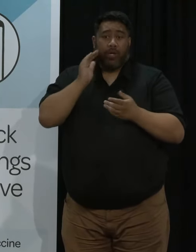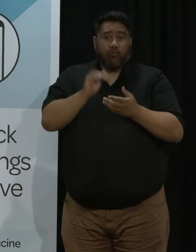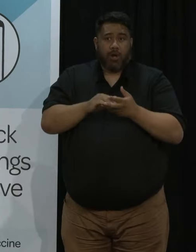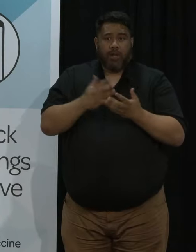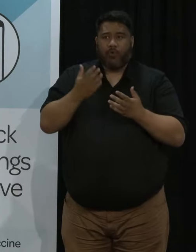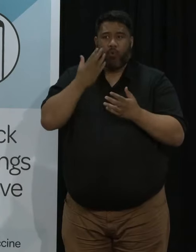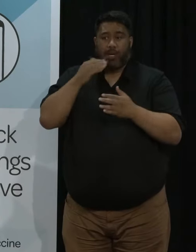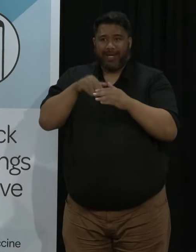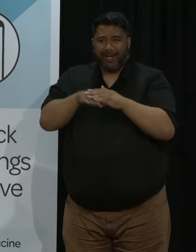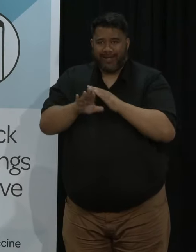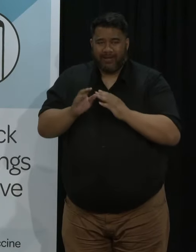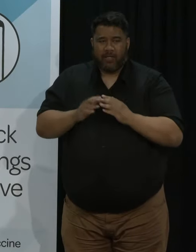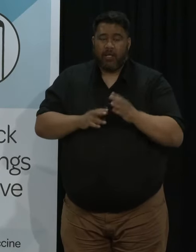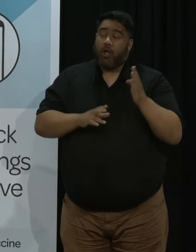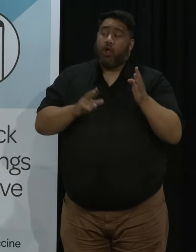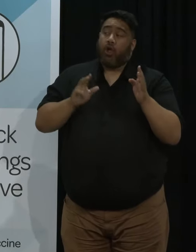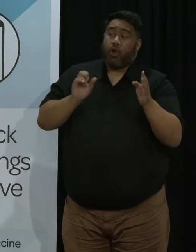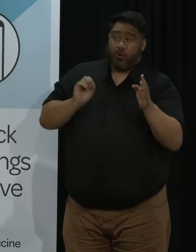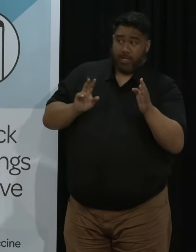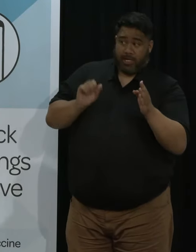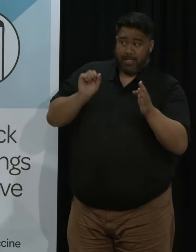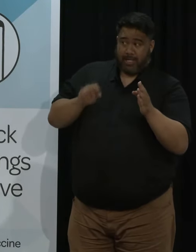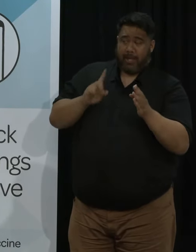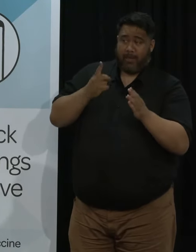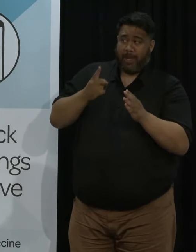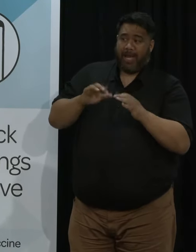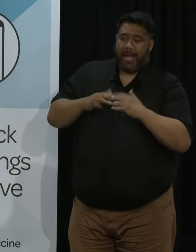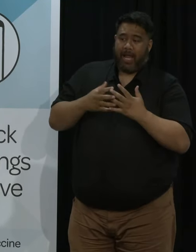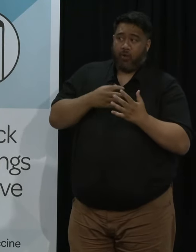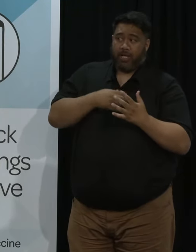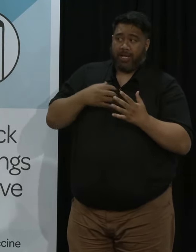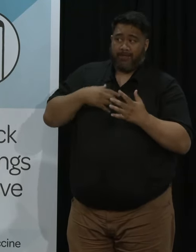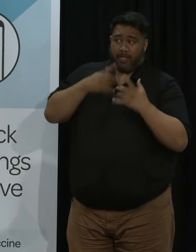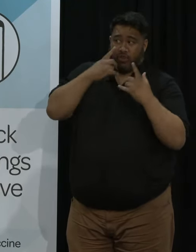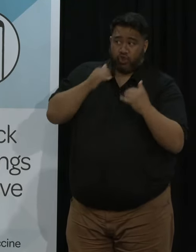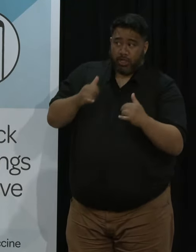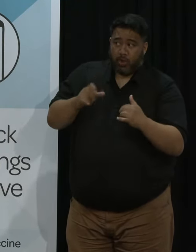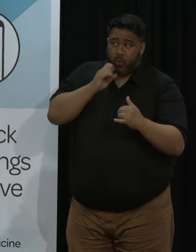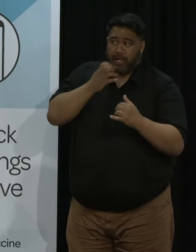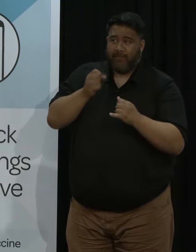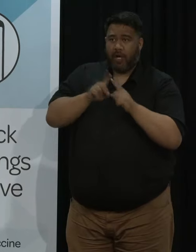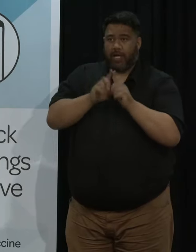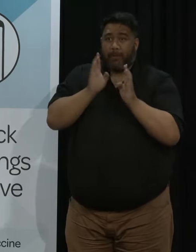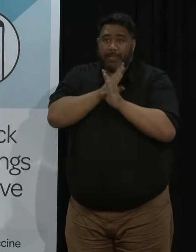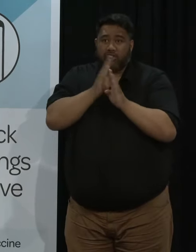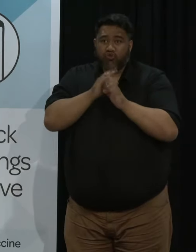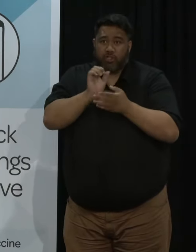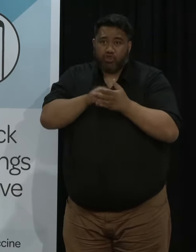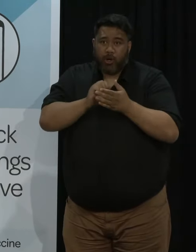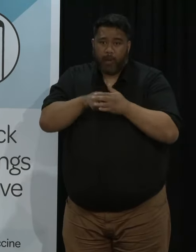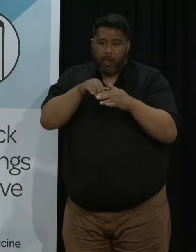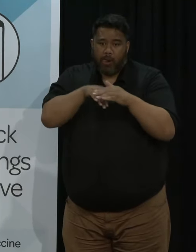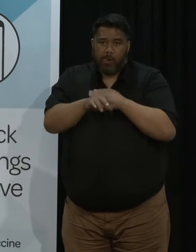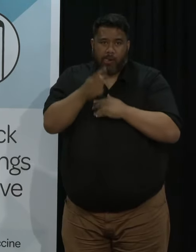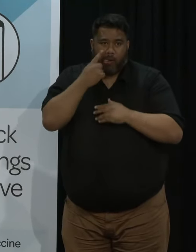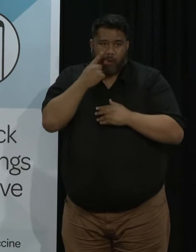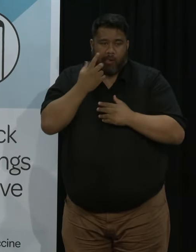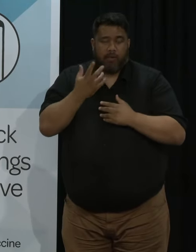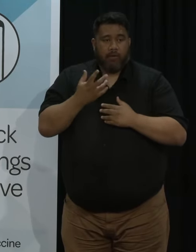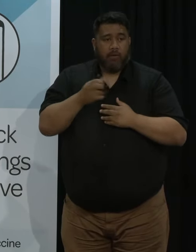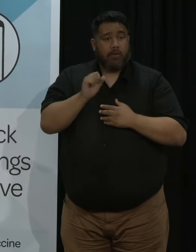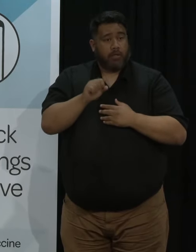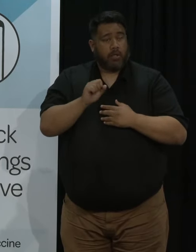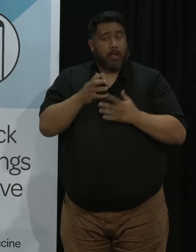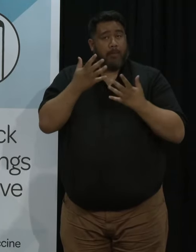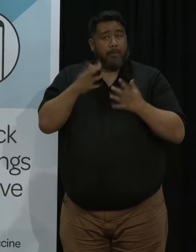you asked what I'm trying to understand is how is the government going to check are they going to be mystery shoppers yes so as I said we have had compliance checks up in those